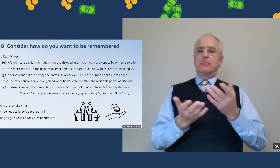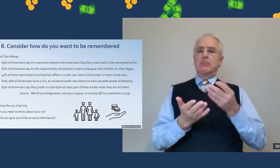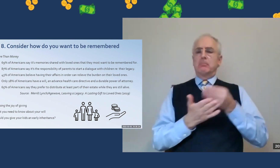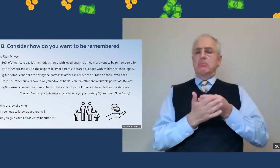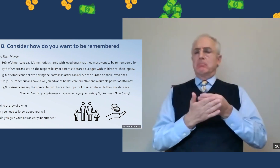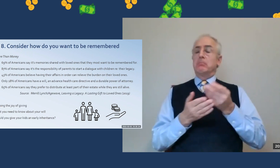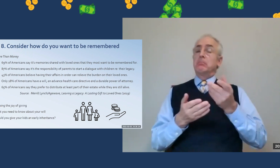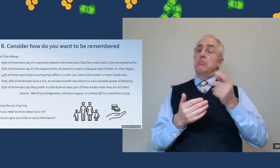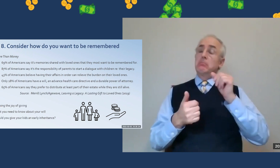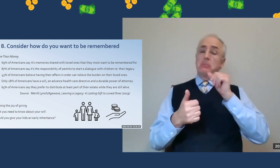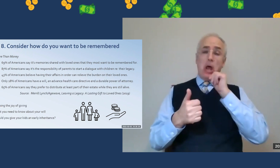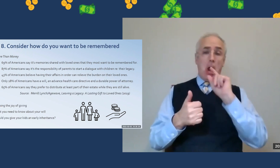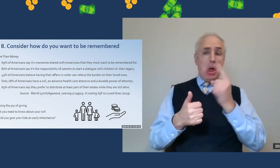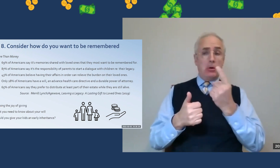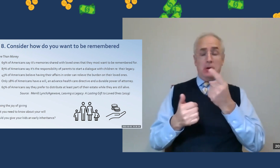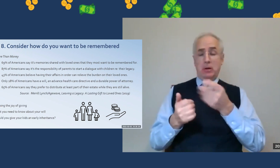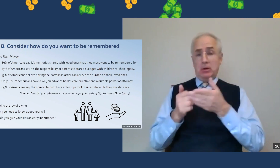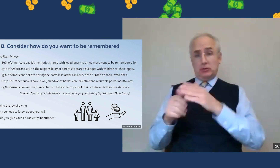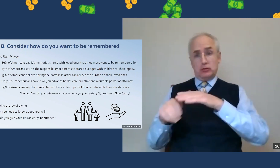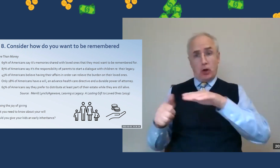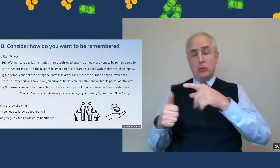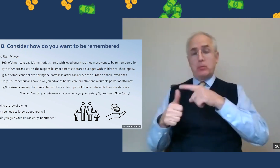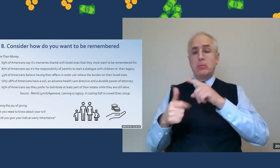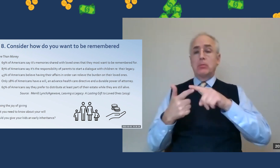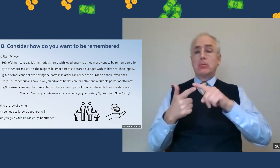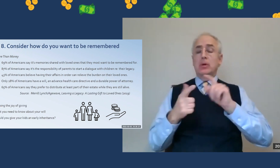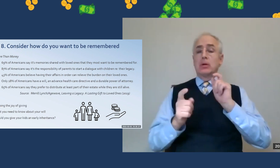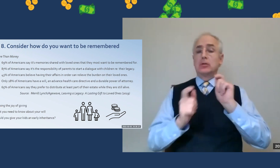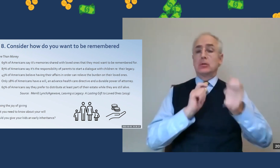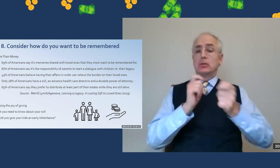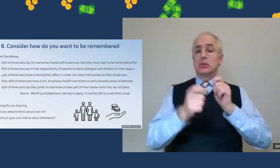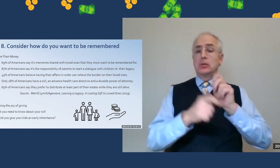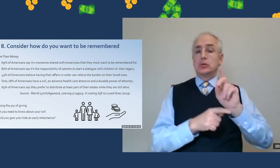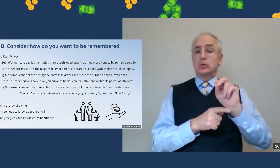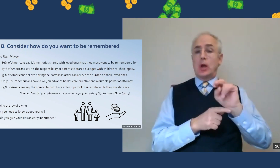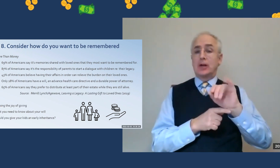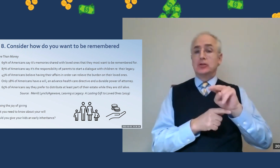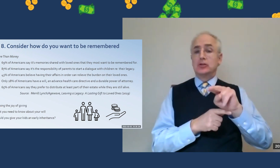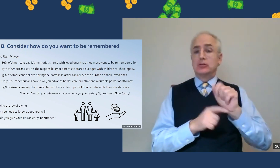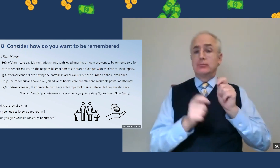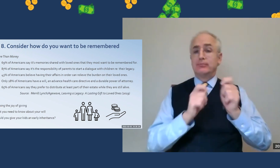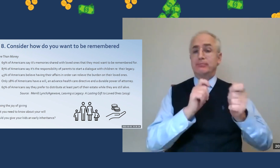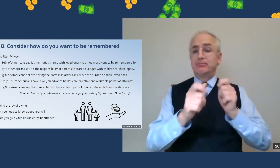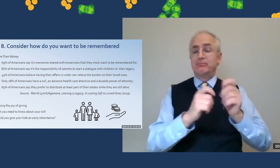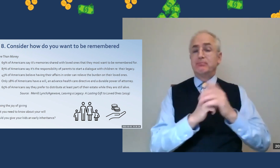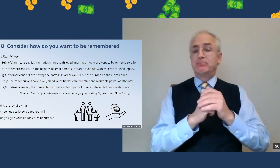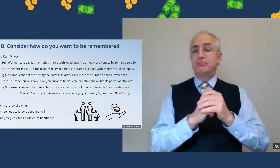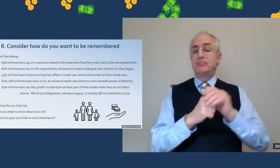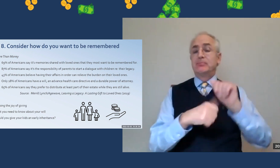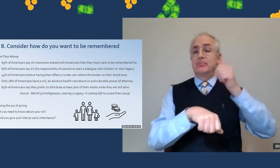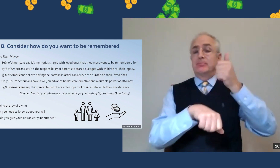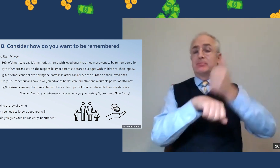their loved ones. And that can be money, but it's not only to their children. You know, it might be certain donations.